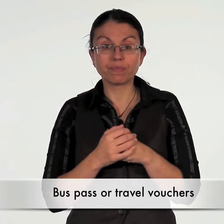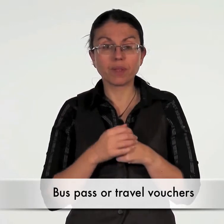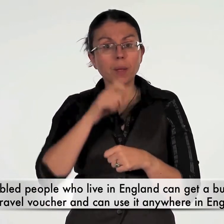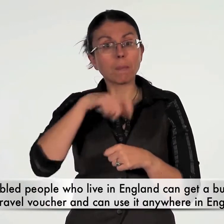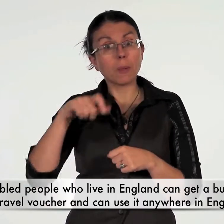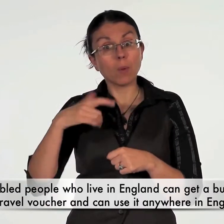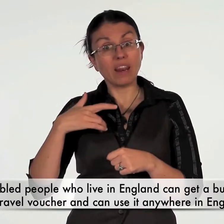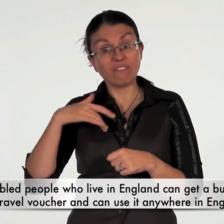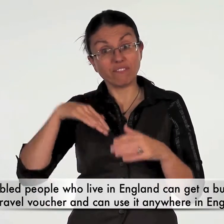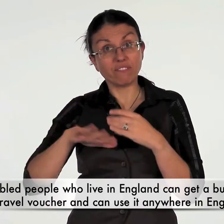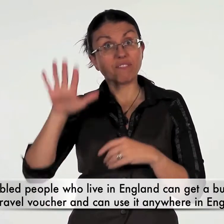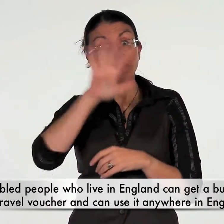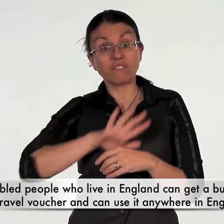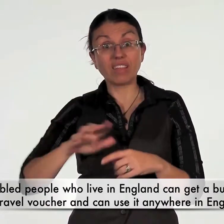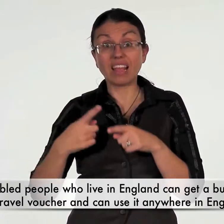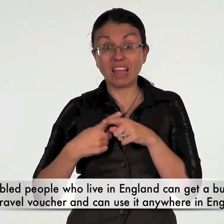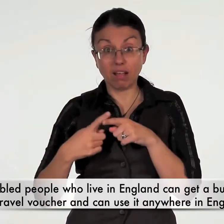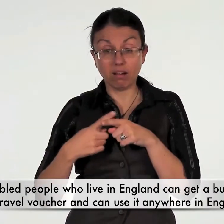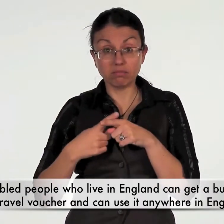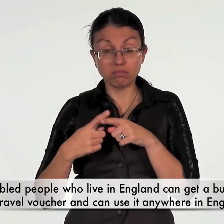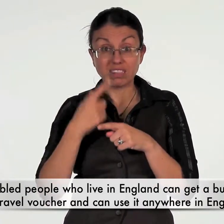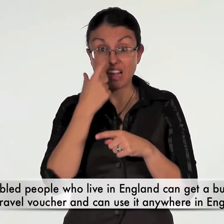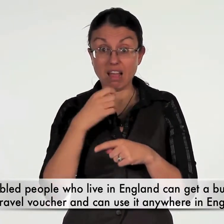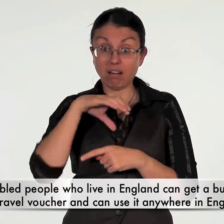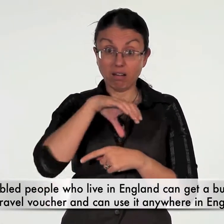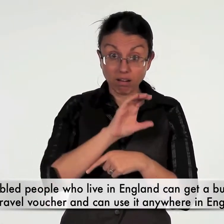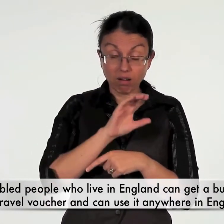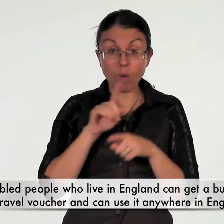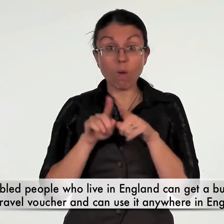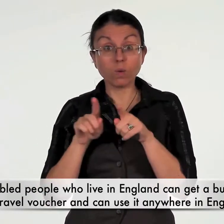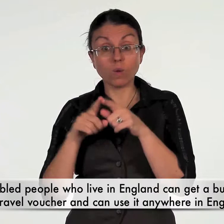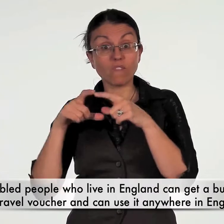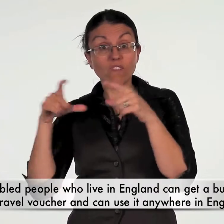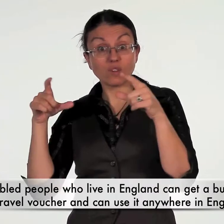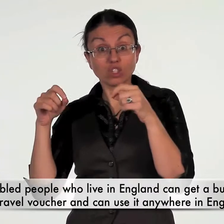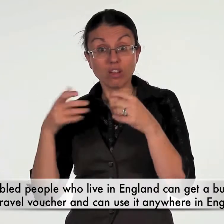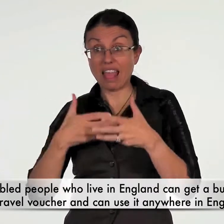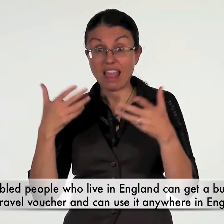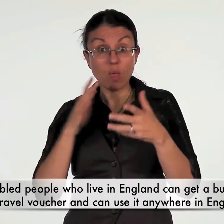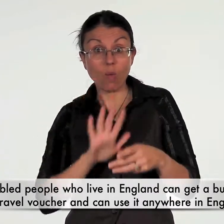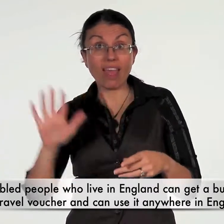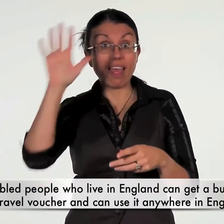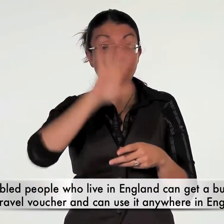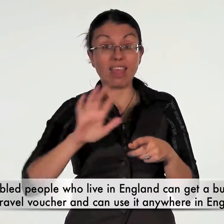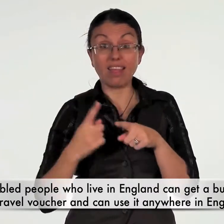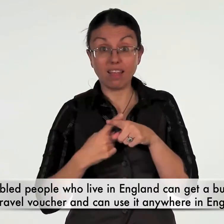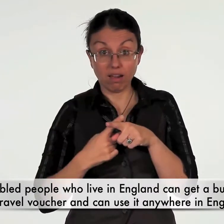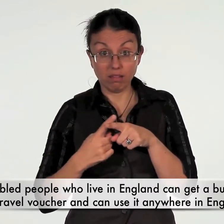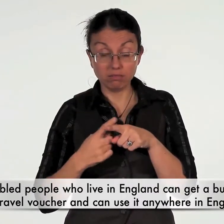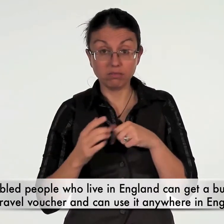Disabled people who live in England can get a bus pass or a travel voucher and use it anywhere in England.